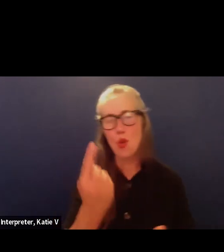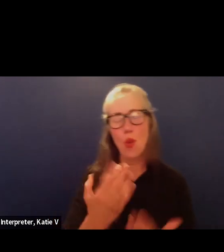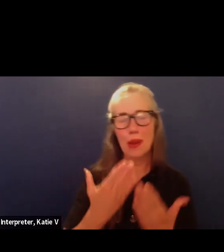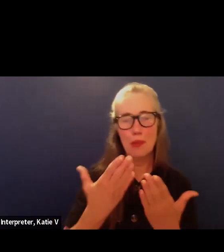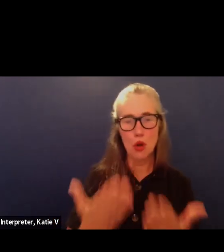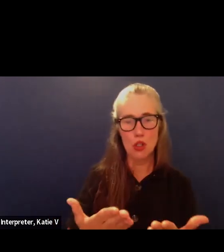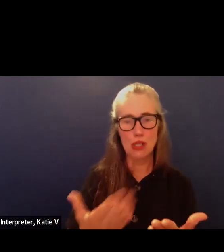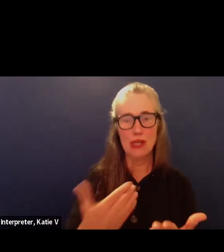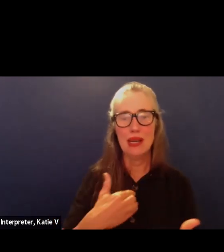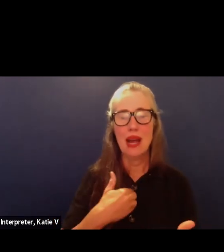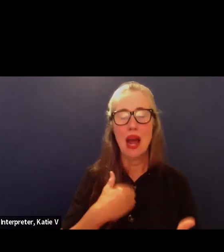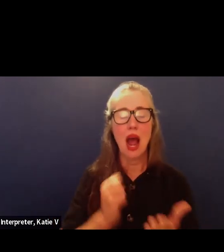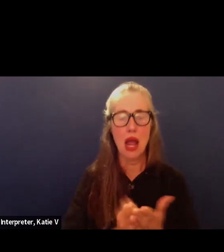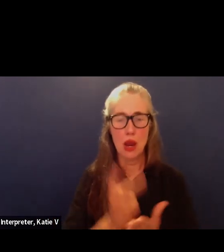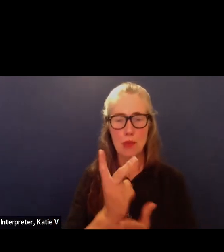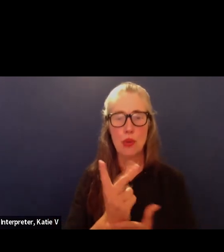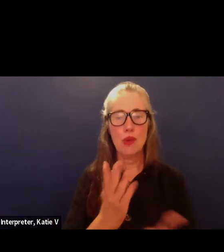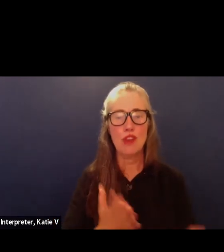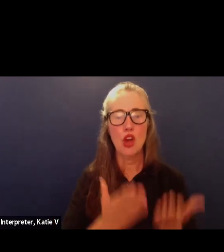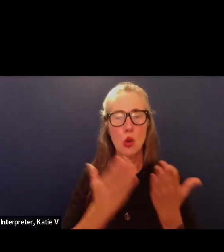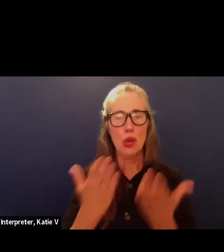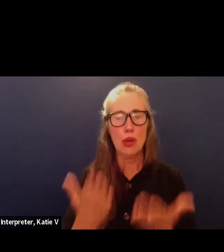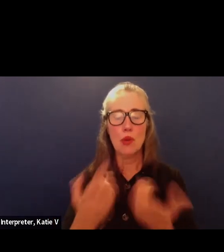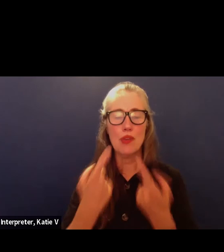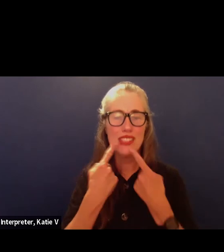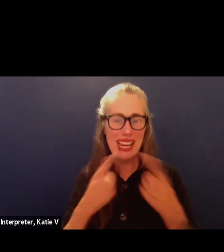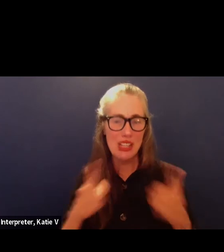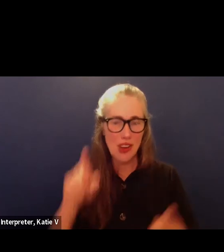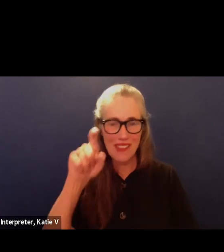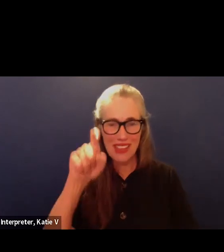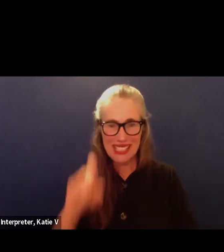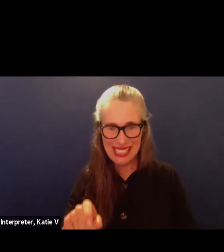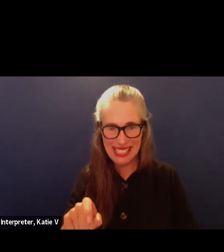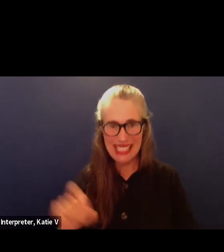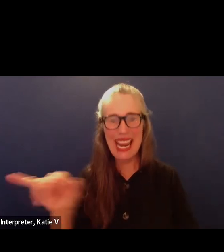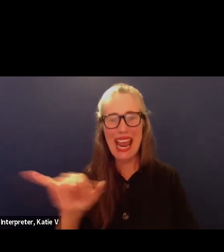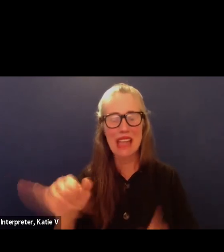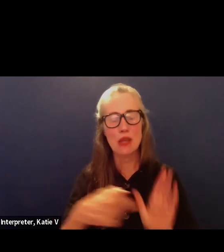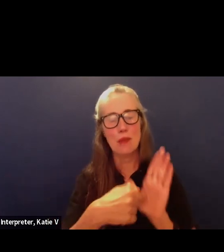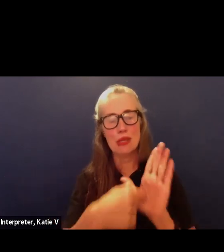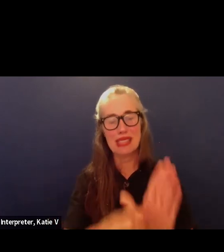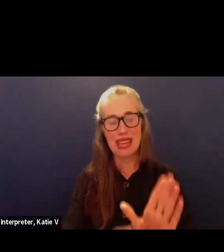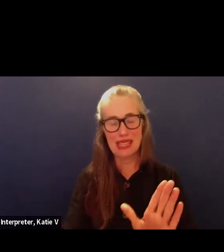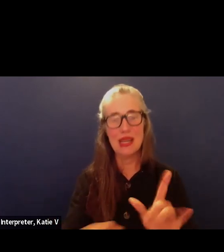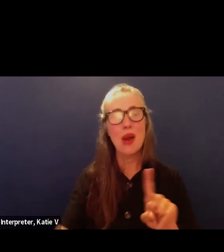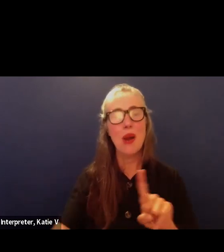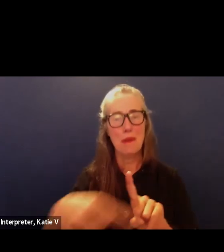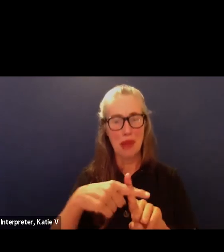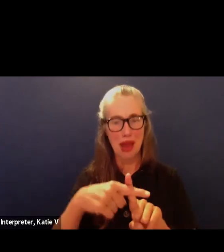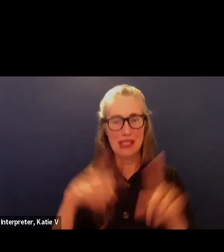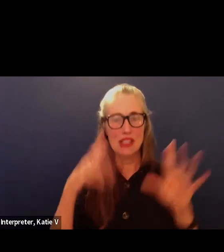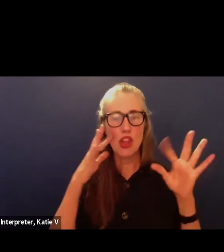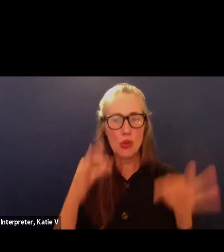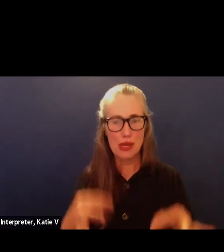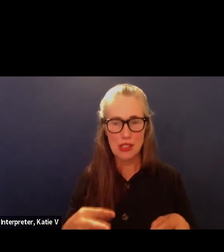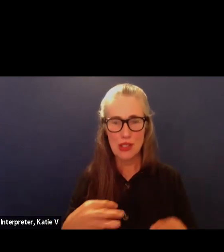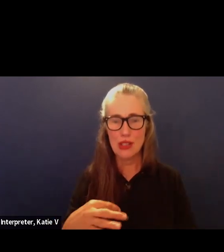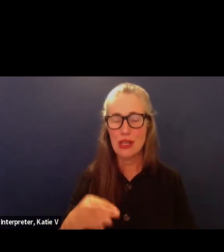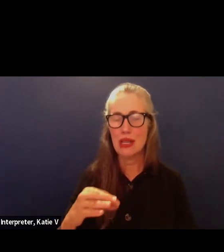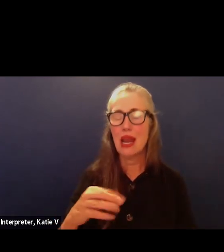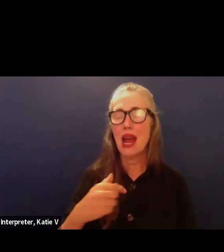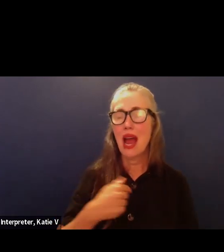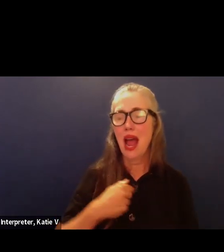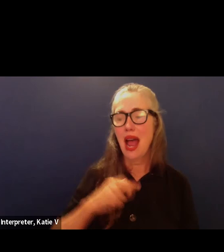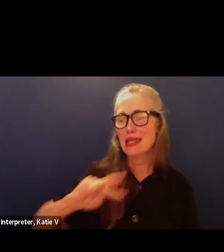I approve that we move the declaration of need as presented as well as the resolution. Second. Second.